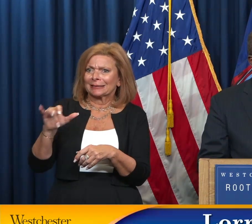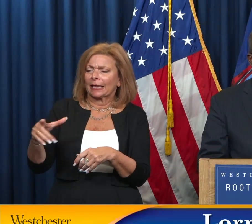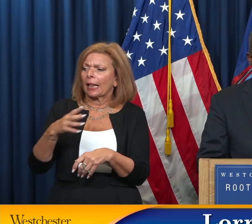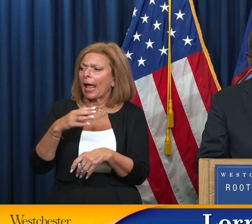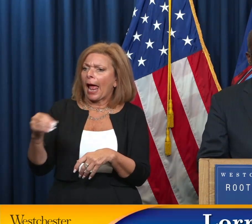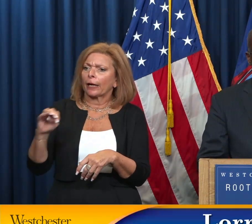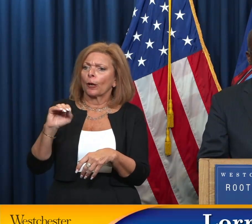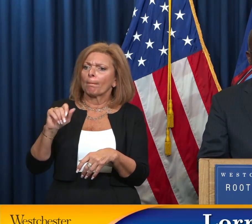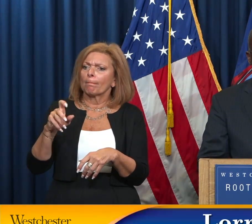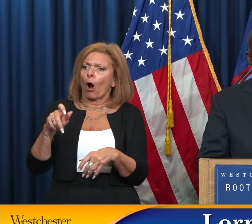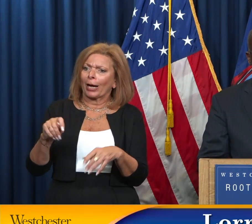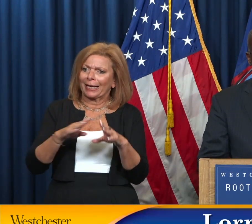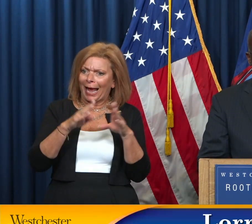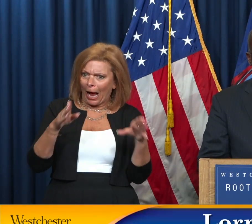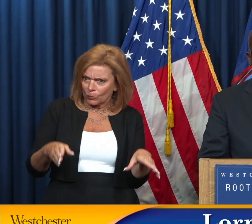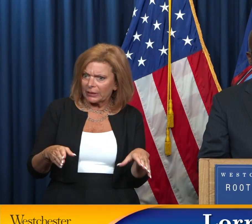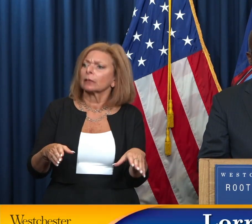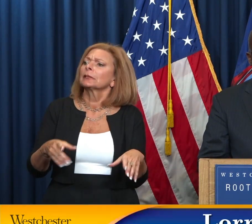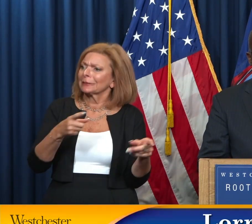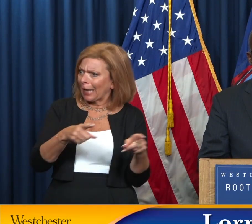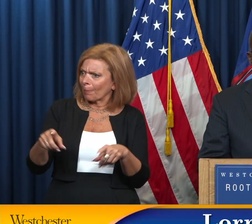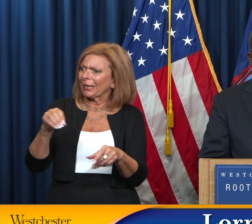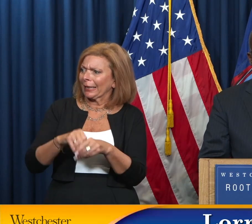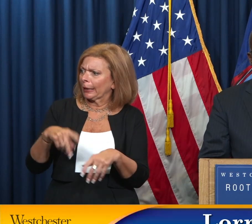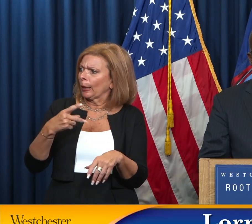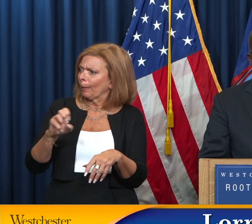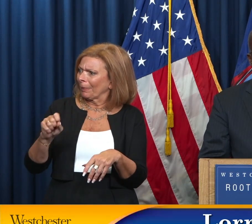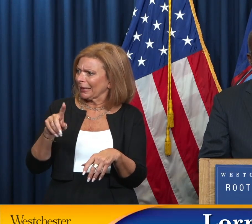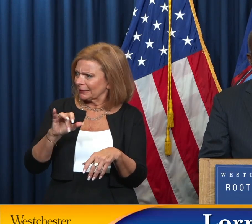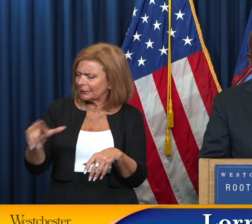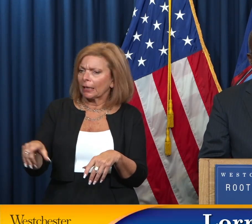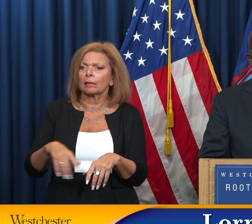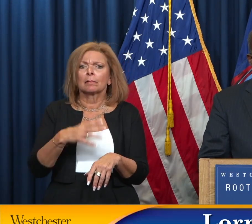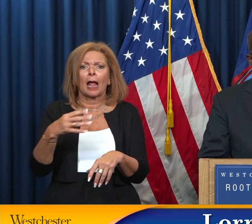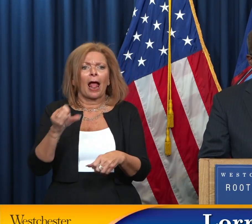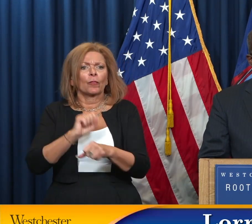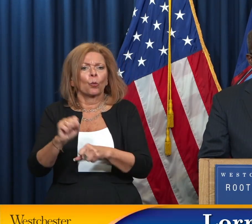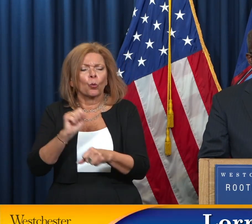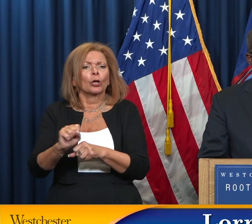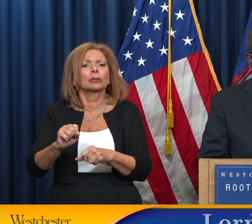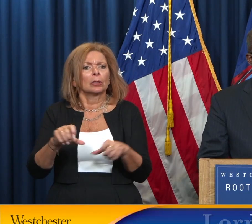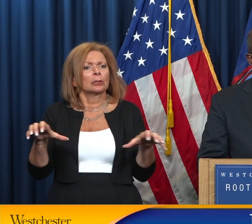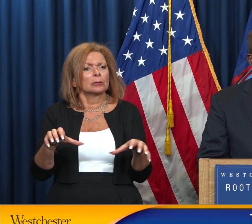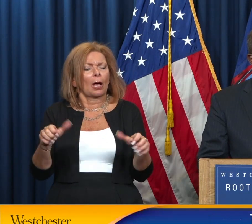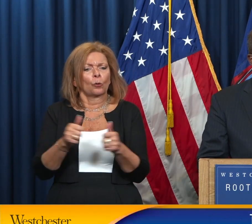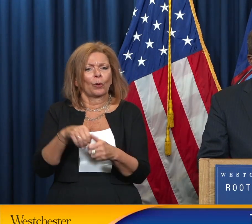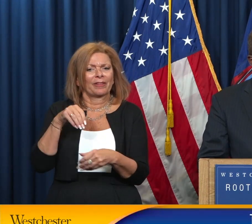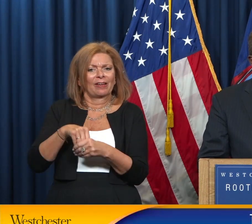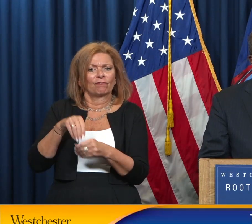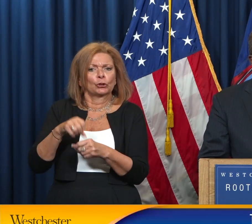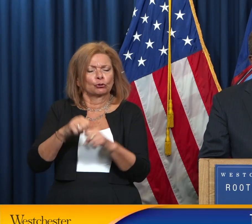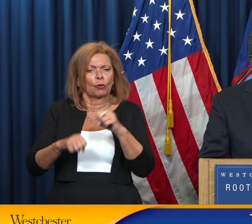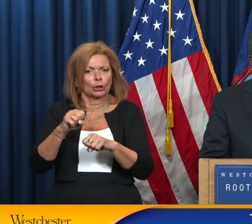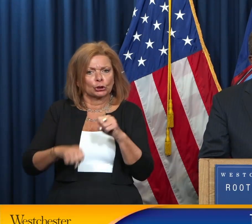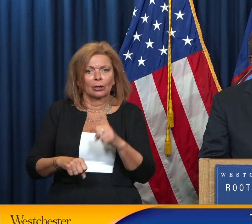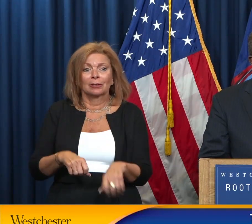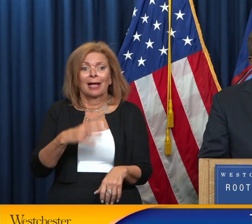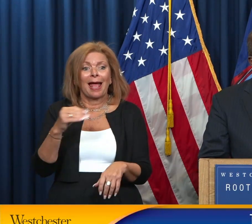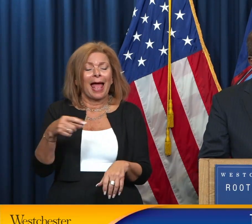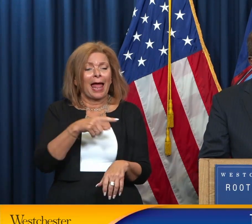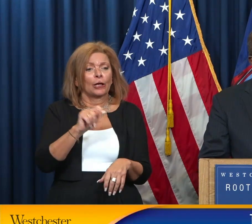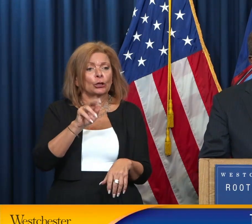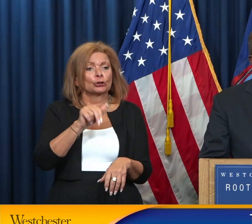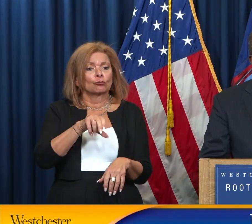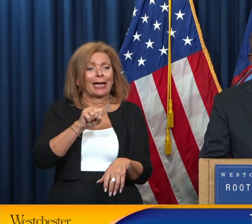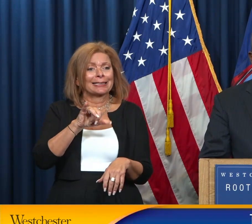housing coming in the city of Peekskill and the work that's being done around infrastructure. Again, it's a tremendous success. Some transit oriented design